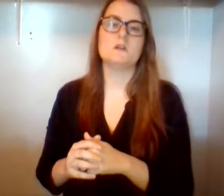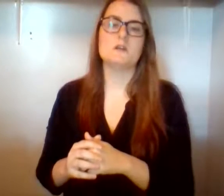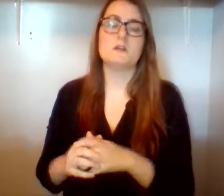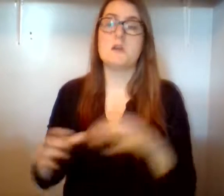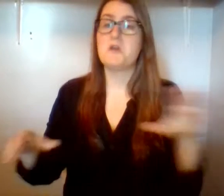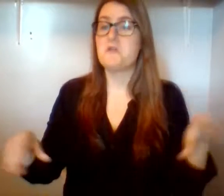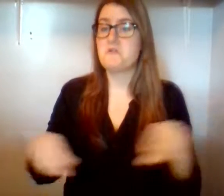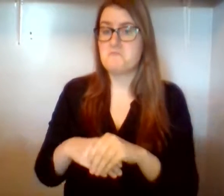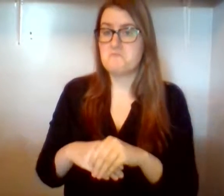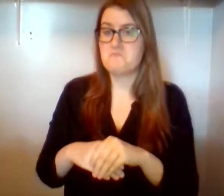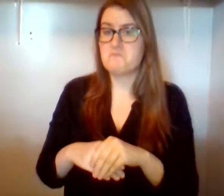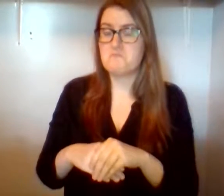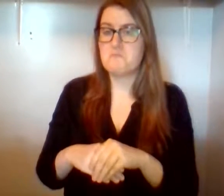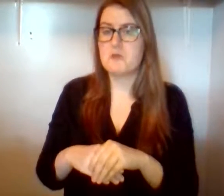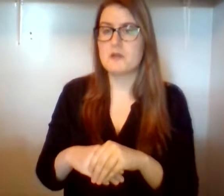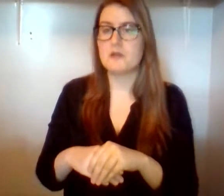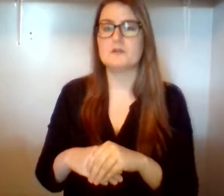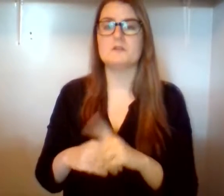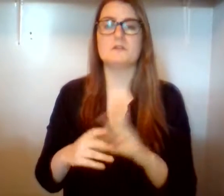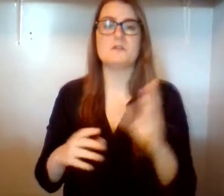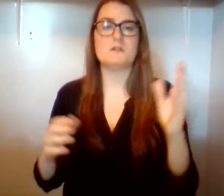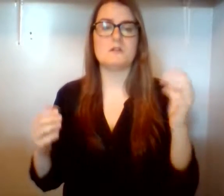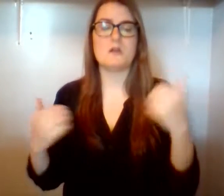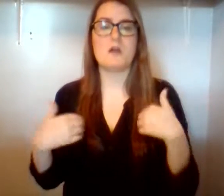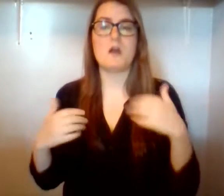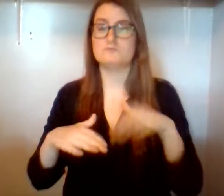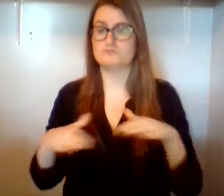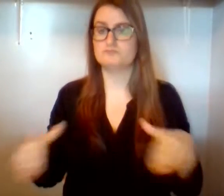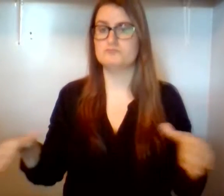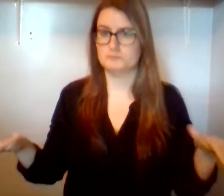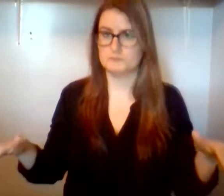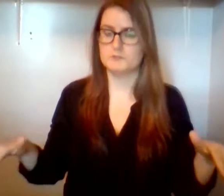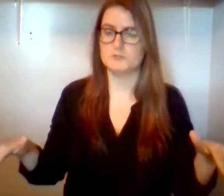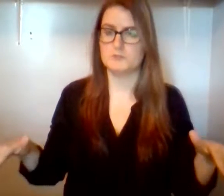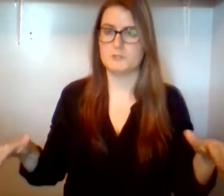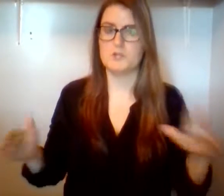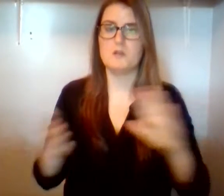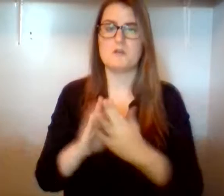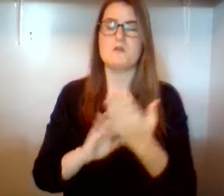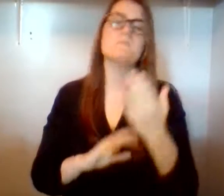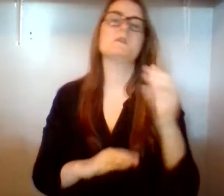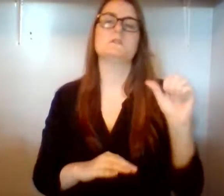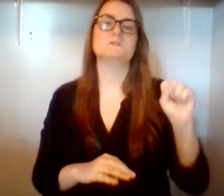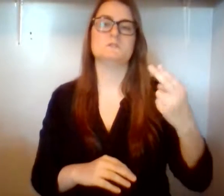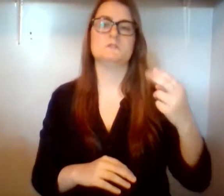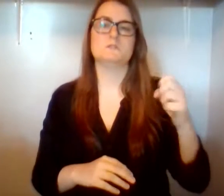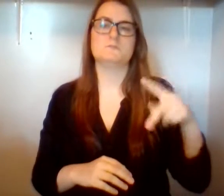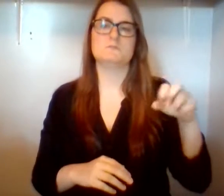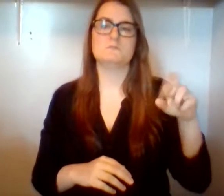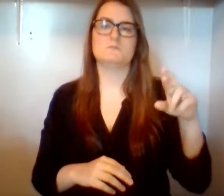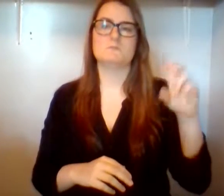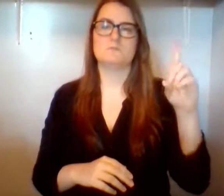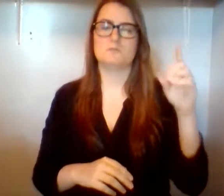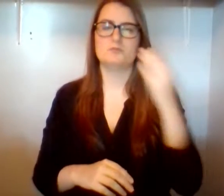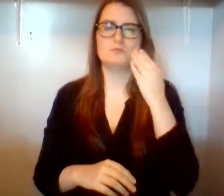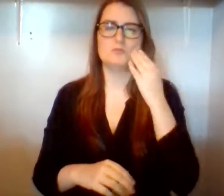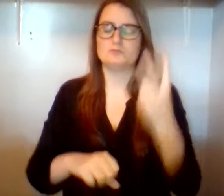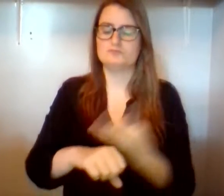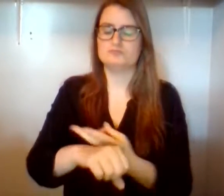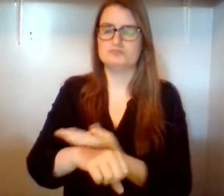life. Soon he was married and had children of his own, and he forgot all about Egypt and the Israelites, until the day, 40 years